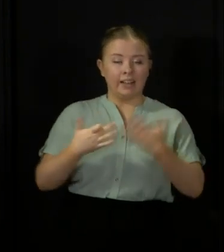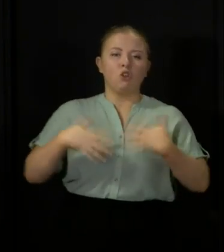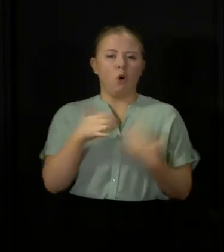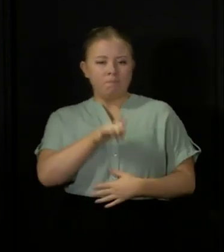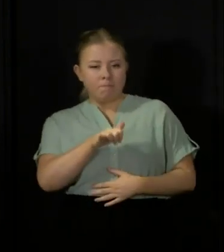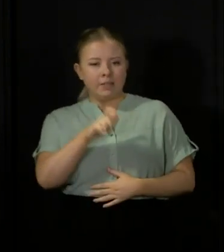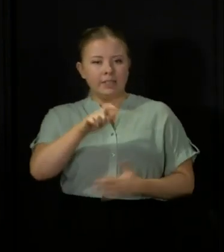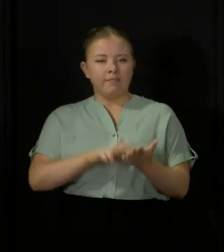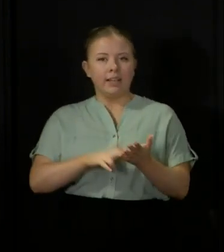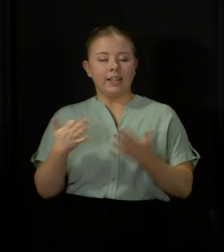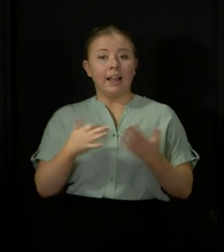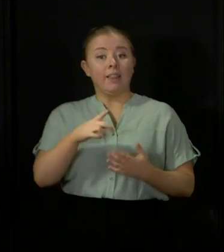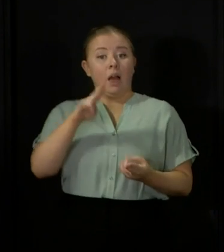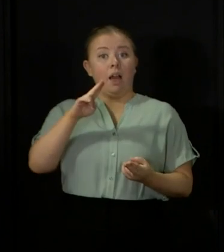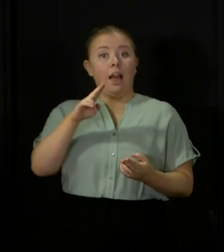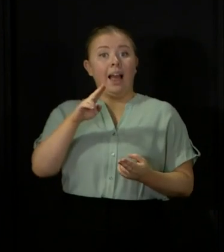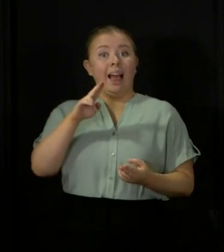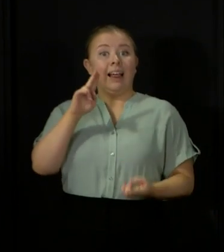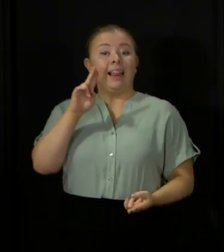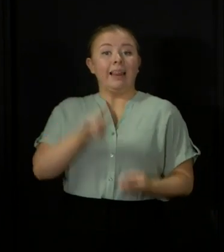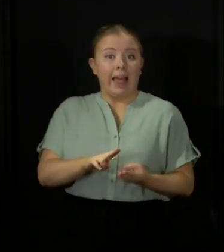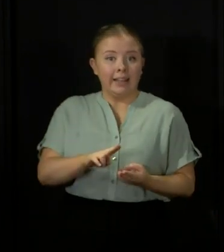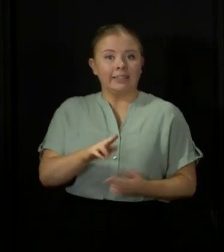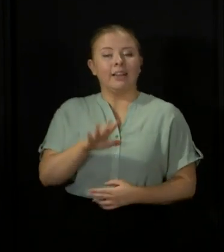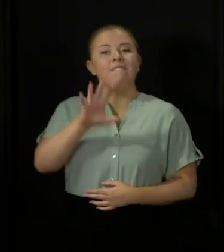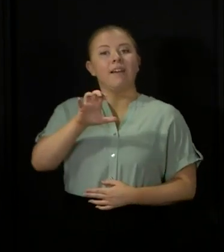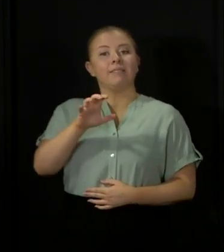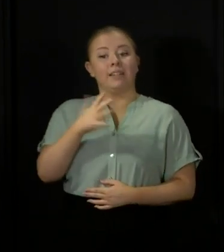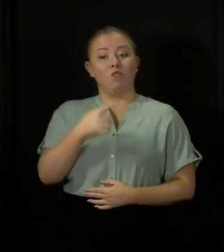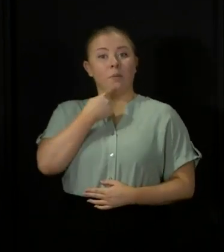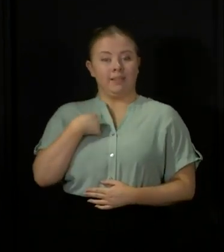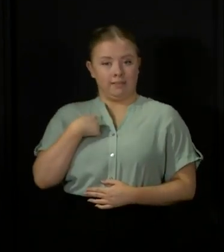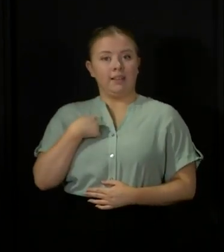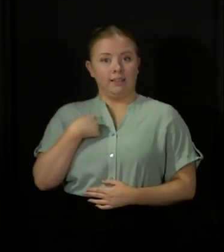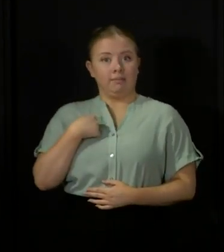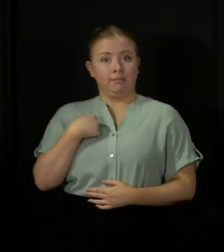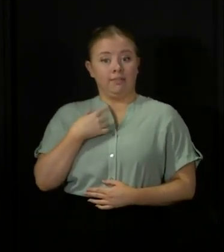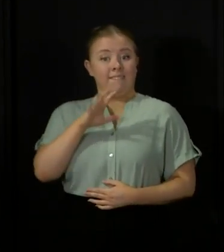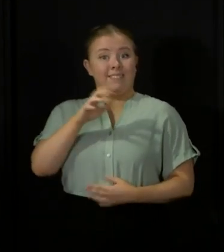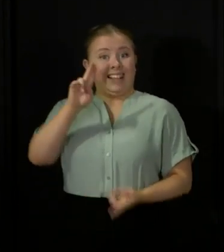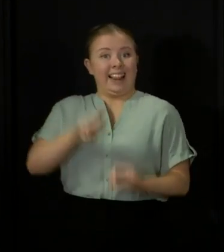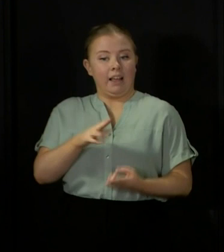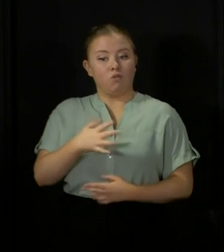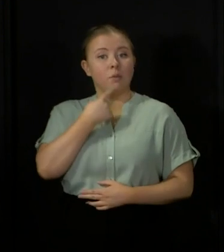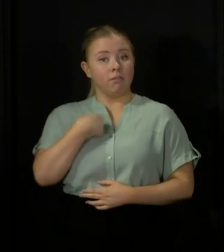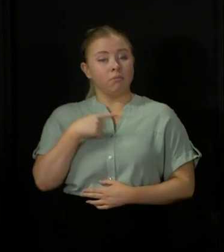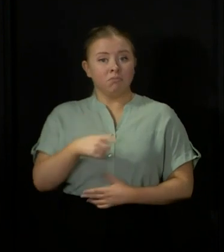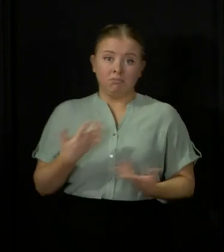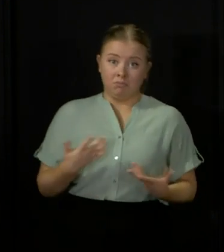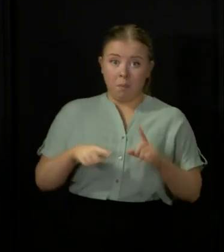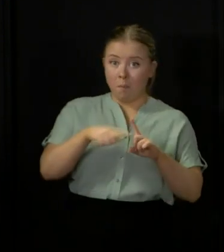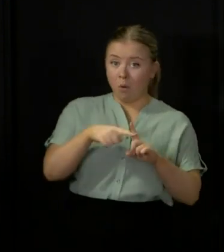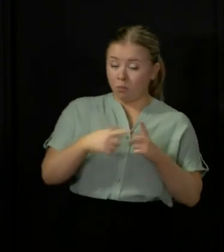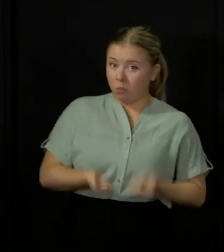is a decrease of 15 on the figures we reported yesterday. And while that is, of course, a positive